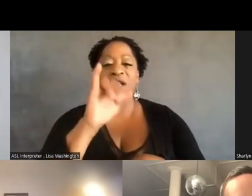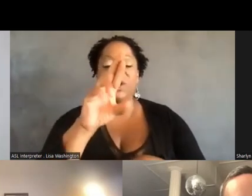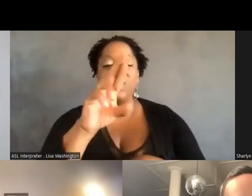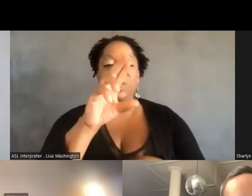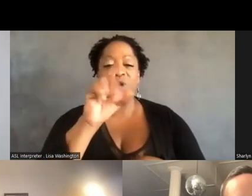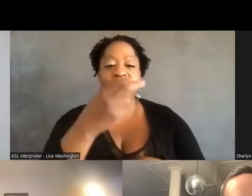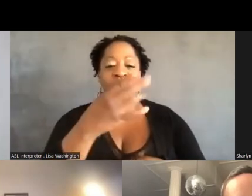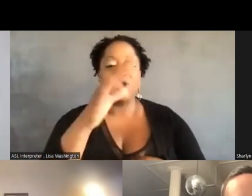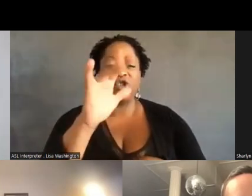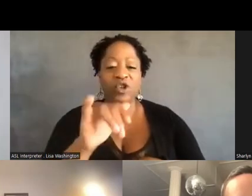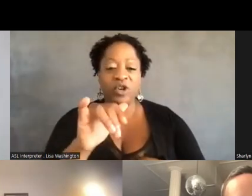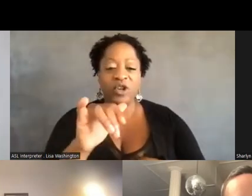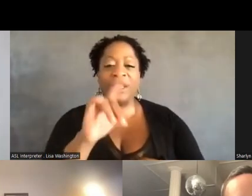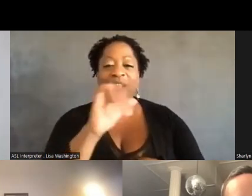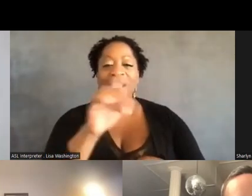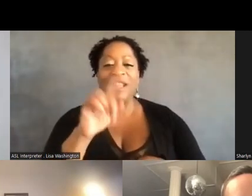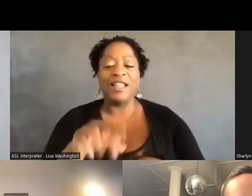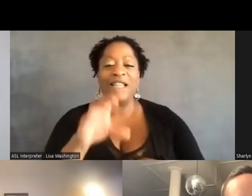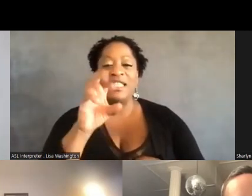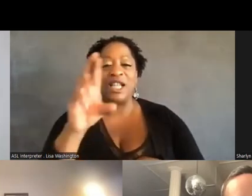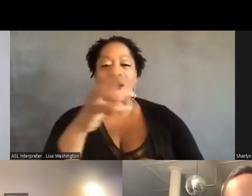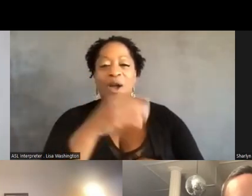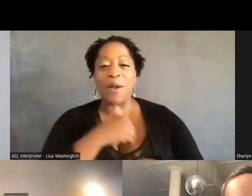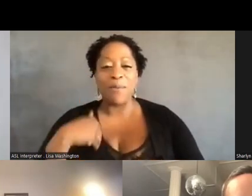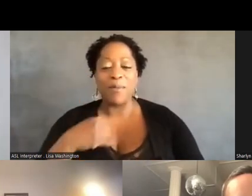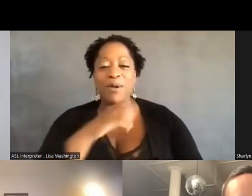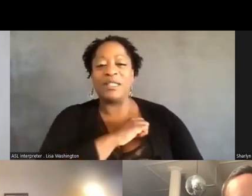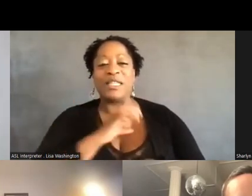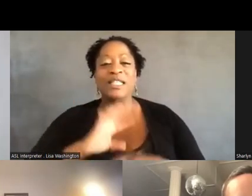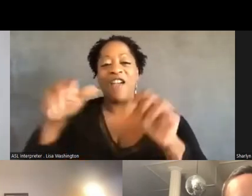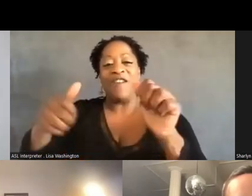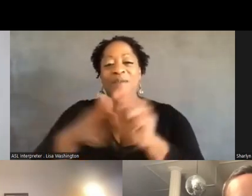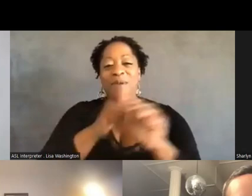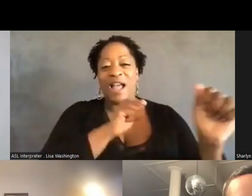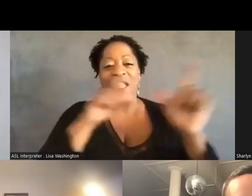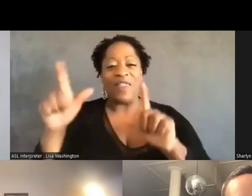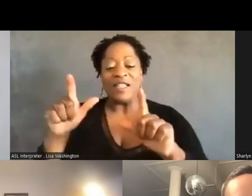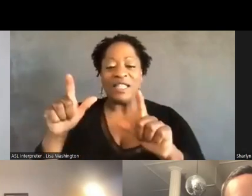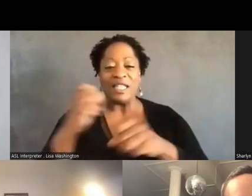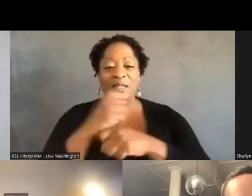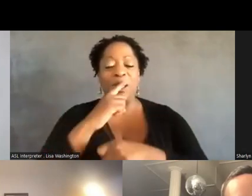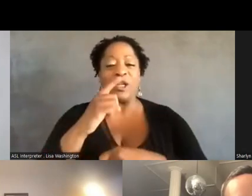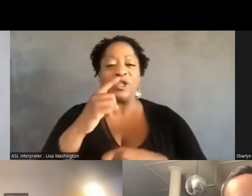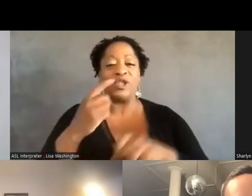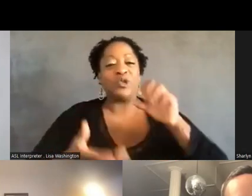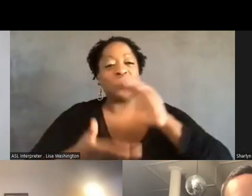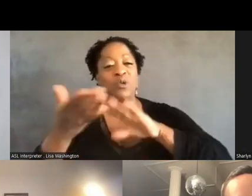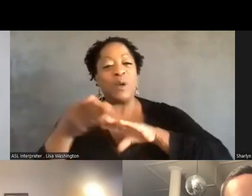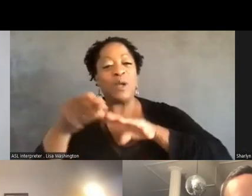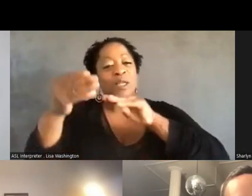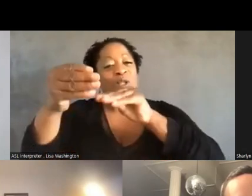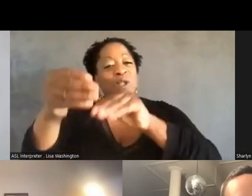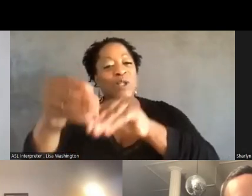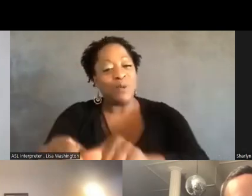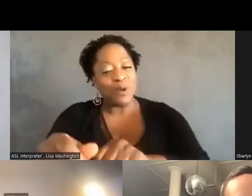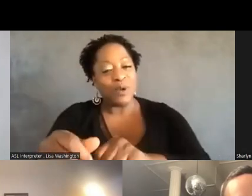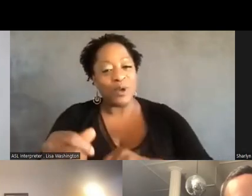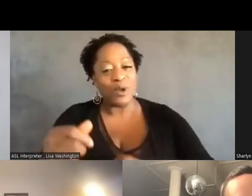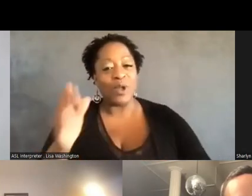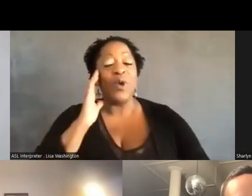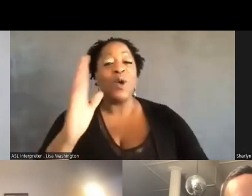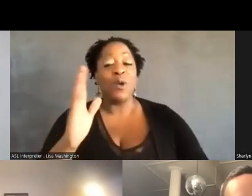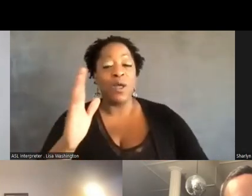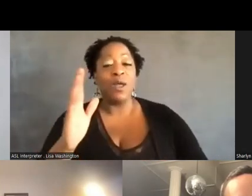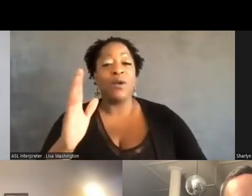Liz, who are CR members and staff behind the scenes, making sure that things go smoothly. Um, we are going to